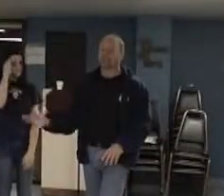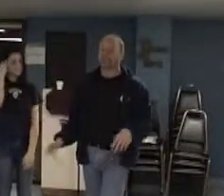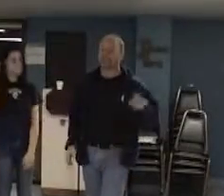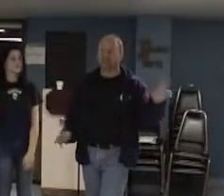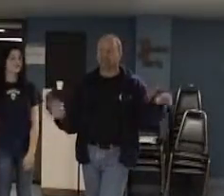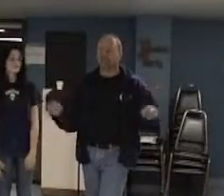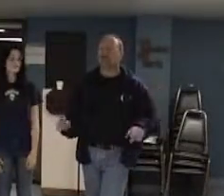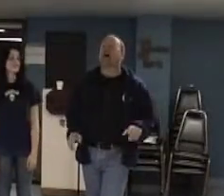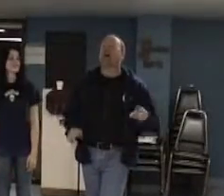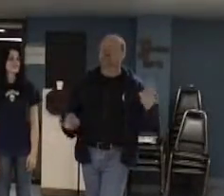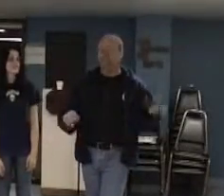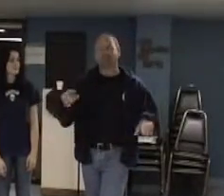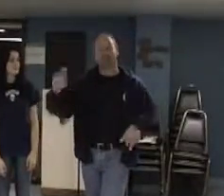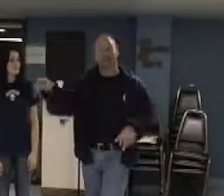ass. You're an ass. I'm an asshole.